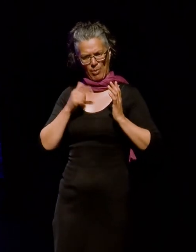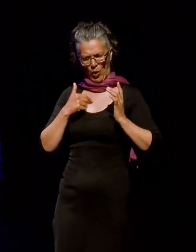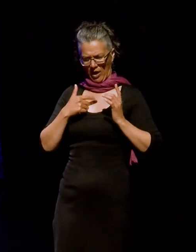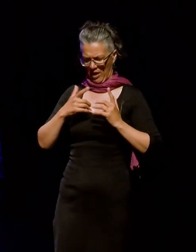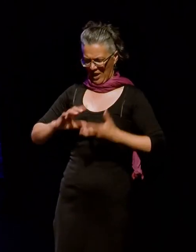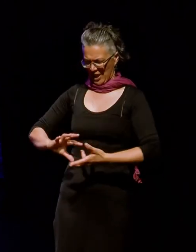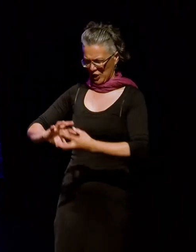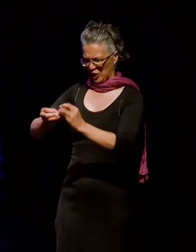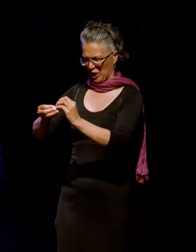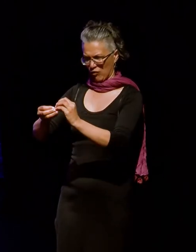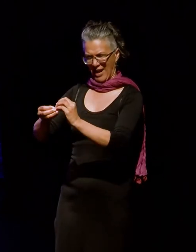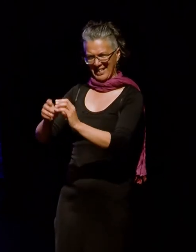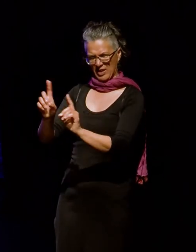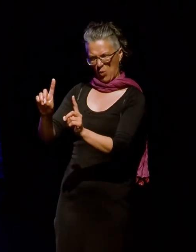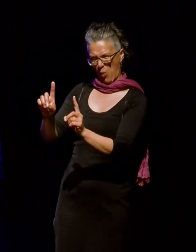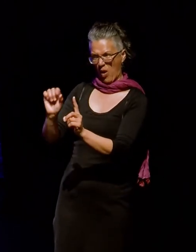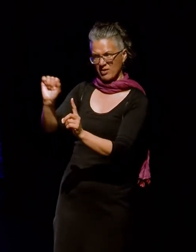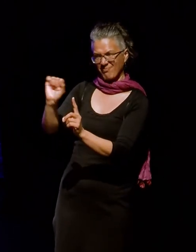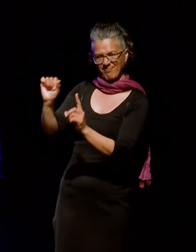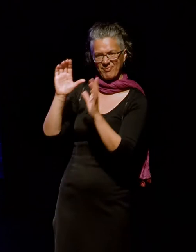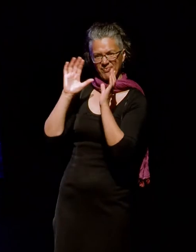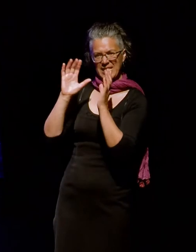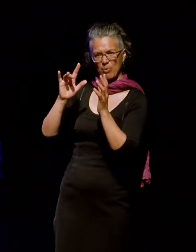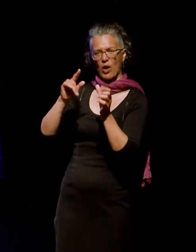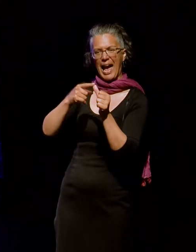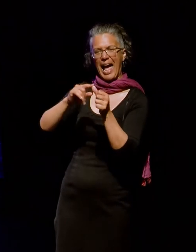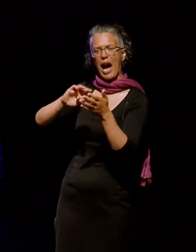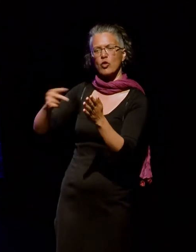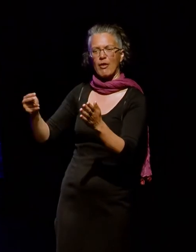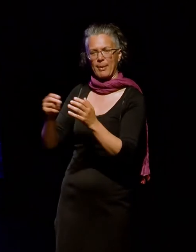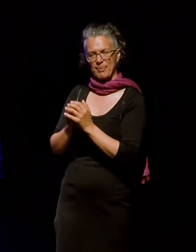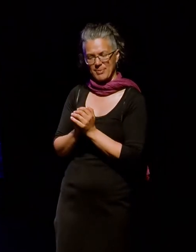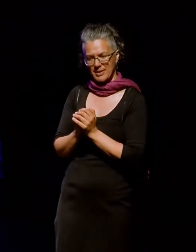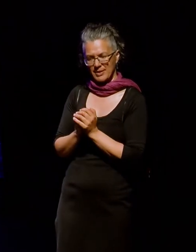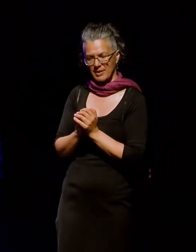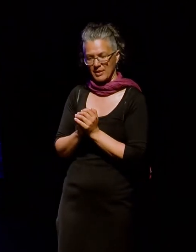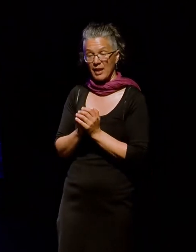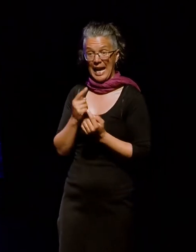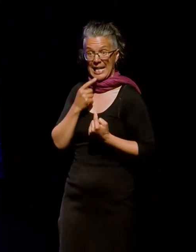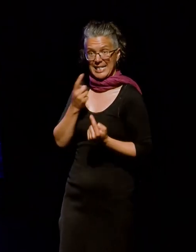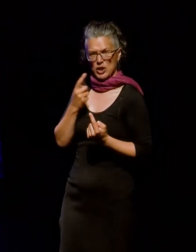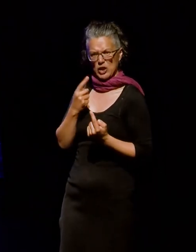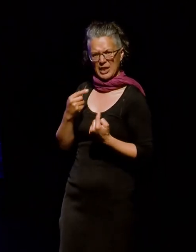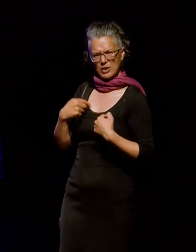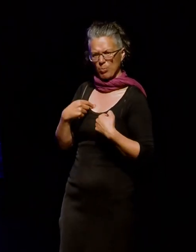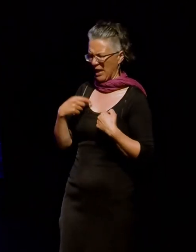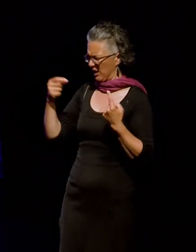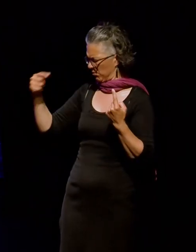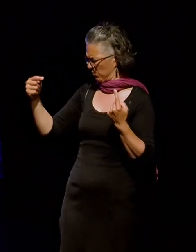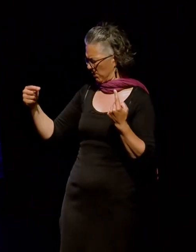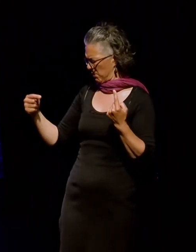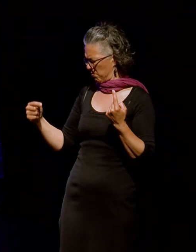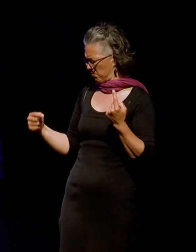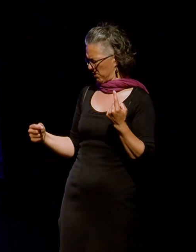controlled by the Facebook algorithms. I'd always had group suggestions on the side, which made me wonder why they didn't appear in the